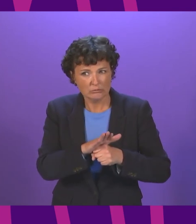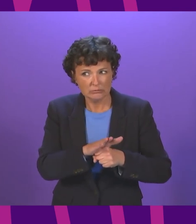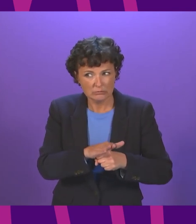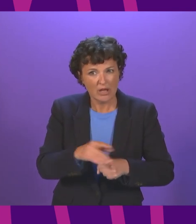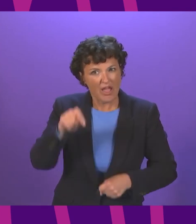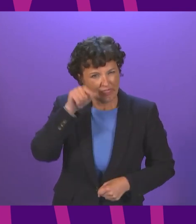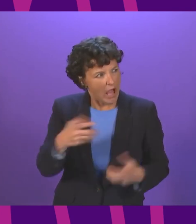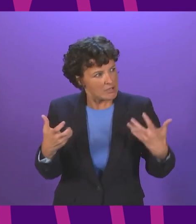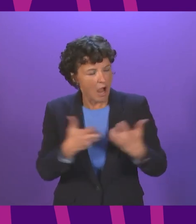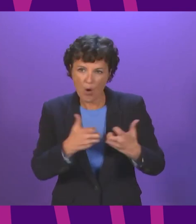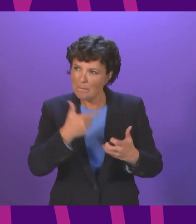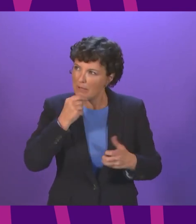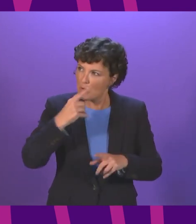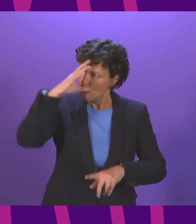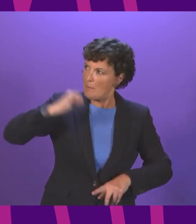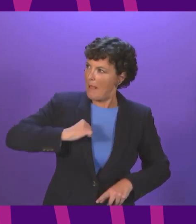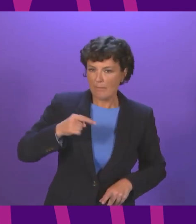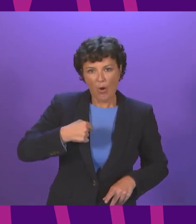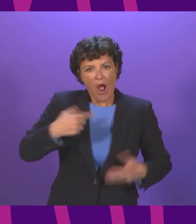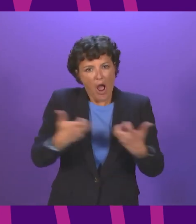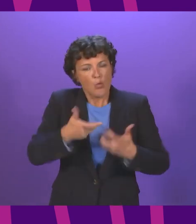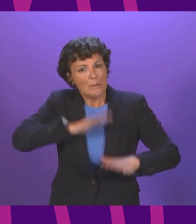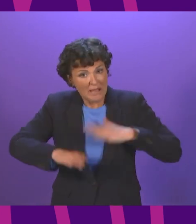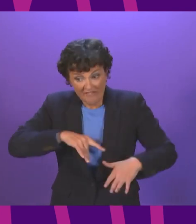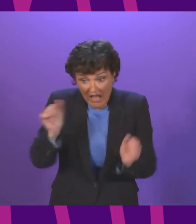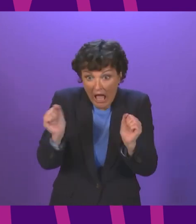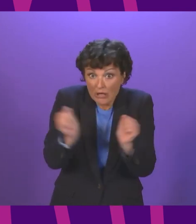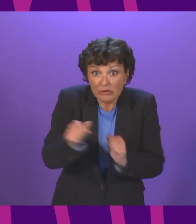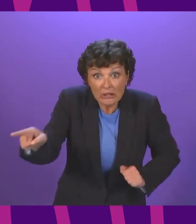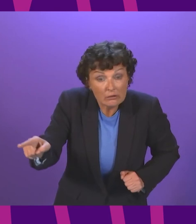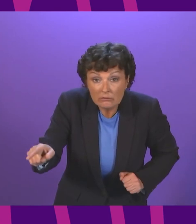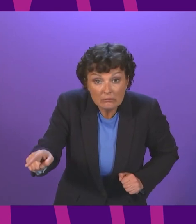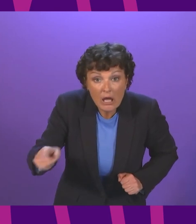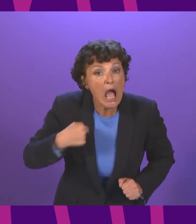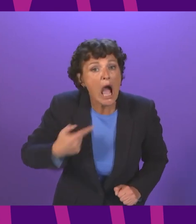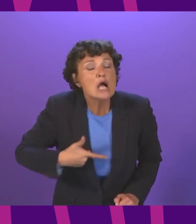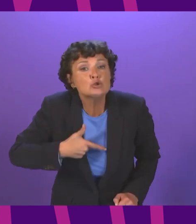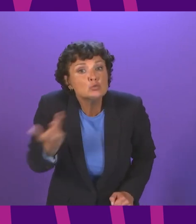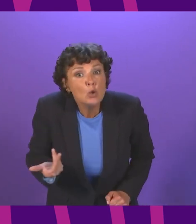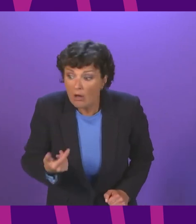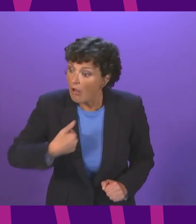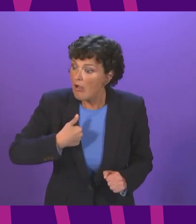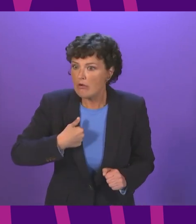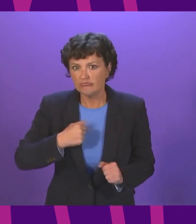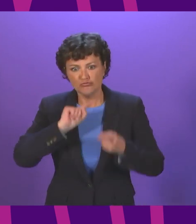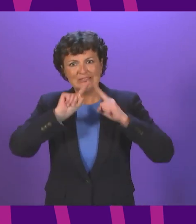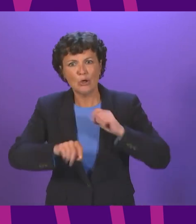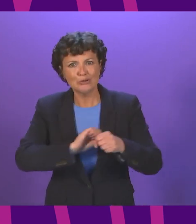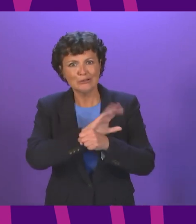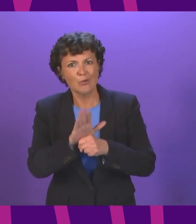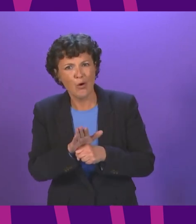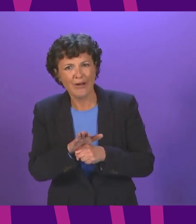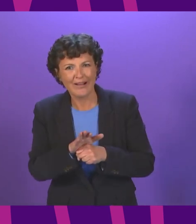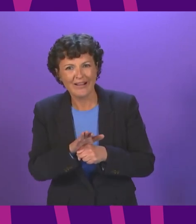come. I think that is absolutely correct. I do not want the response to COVID to be defined for my